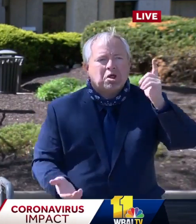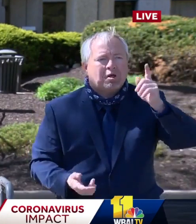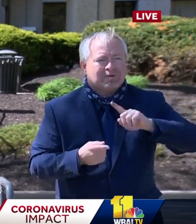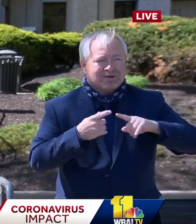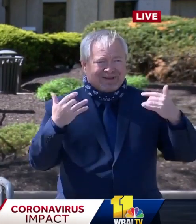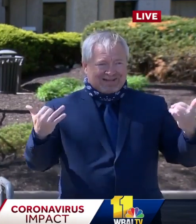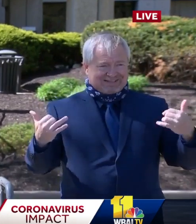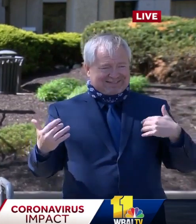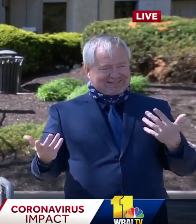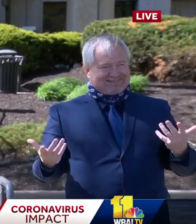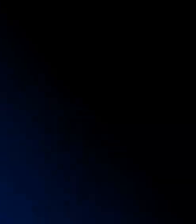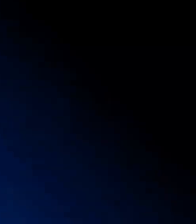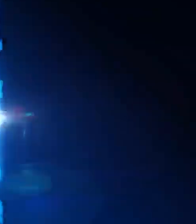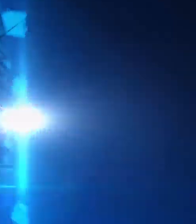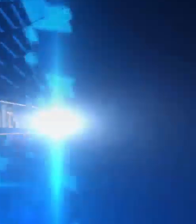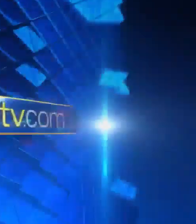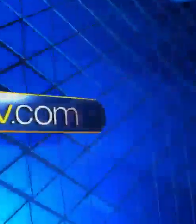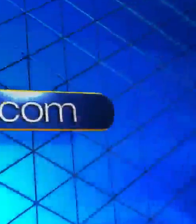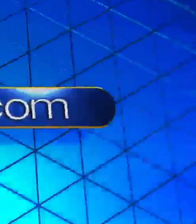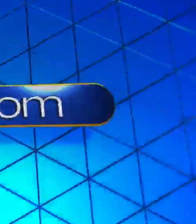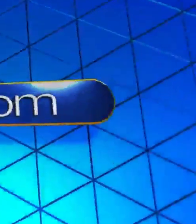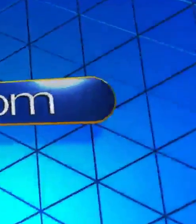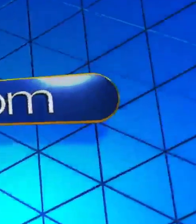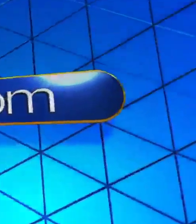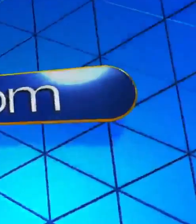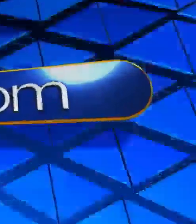do that, too. Thank you all very much. Thank you.